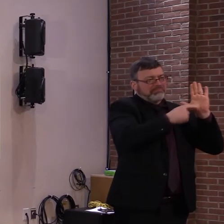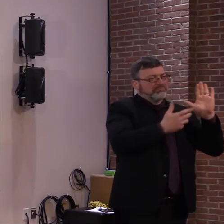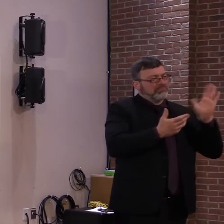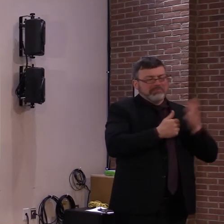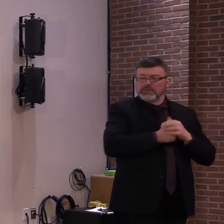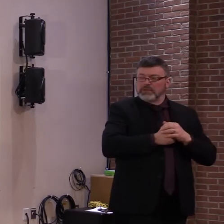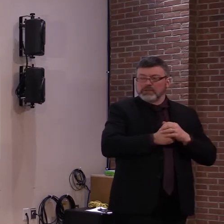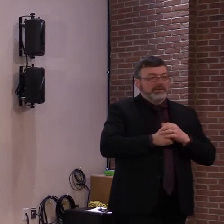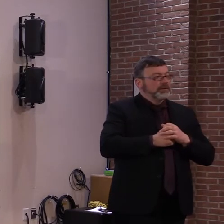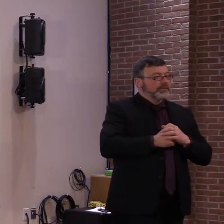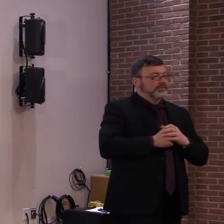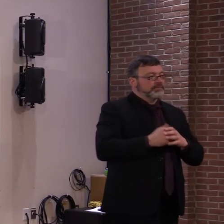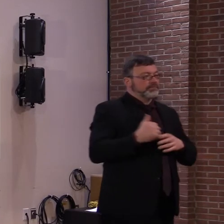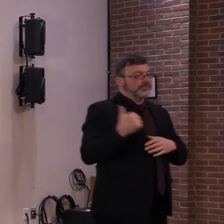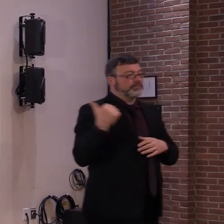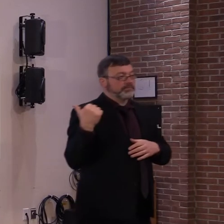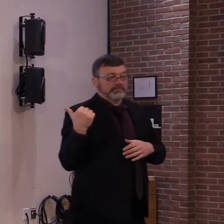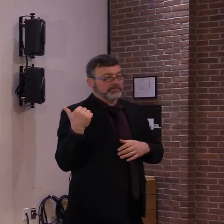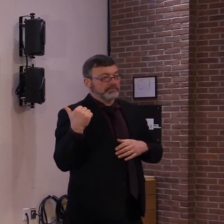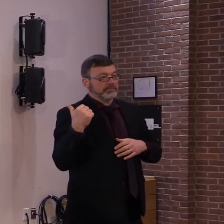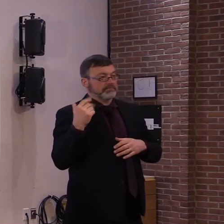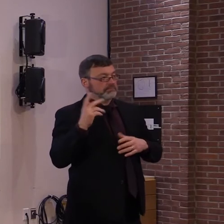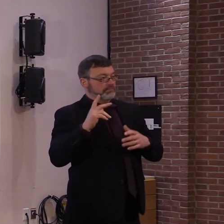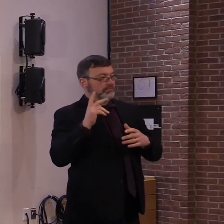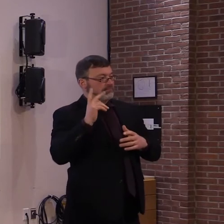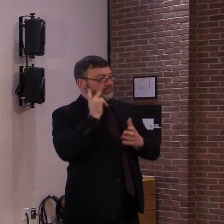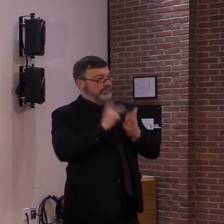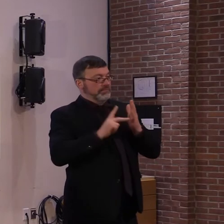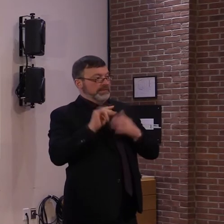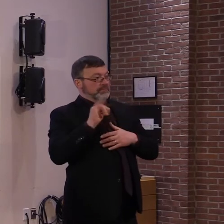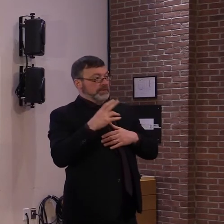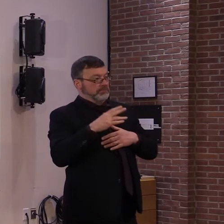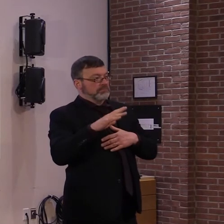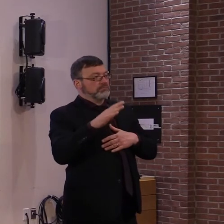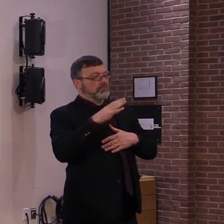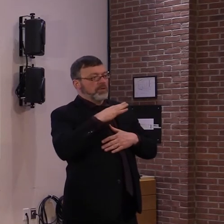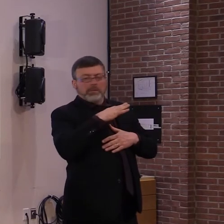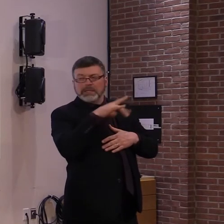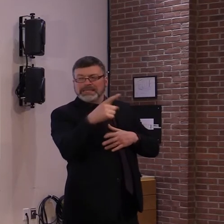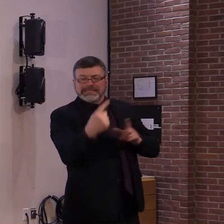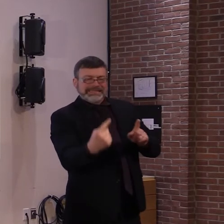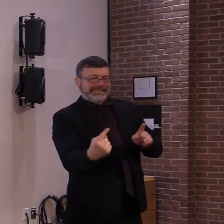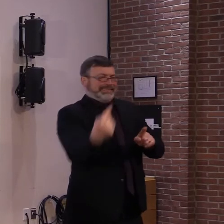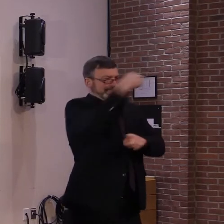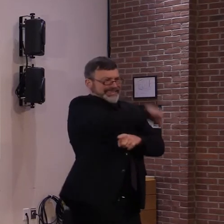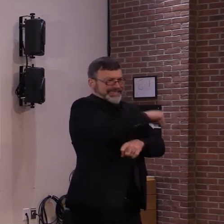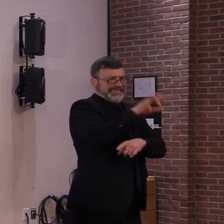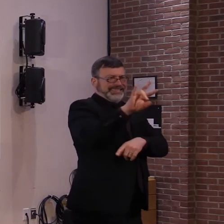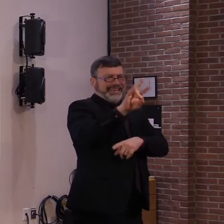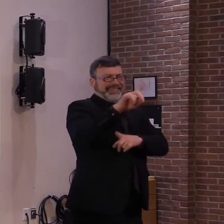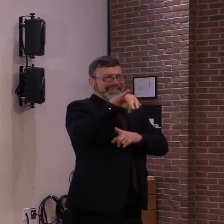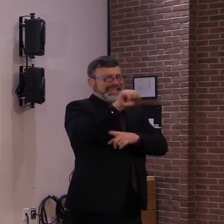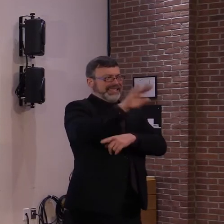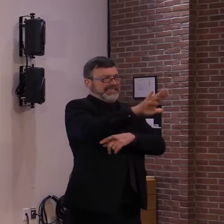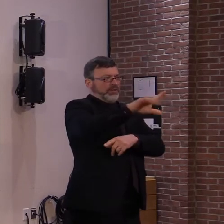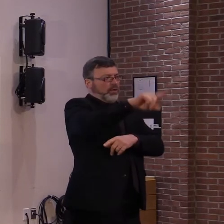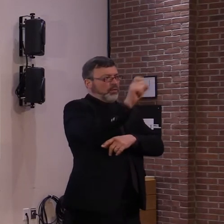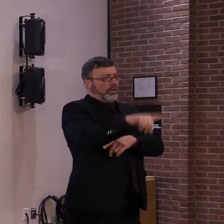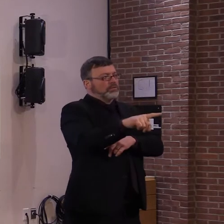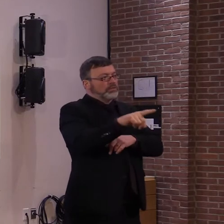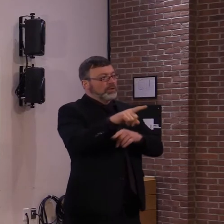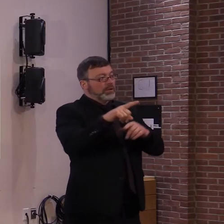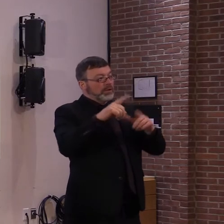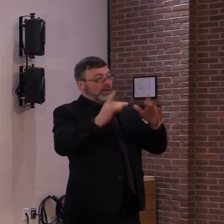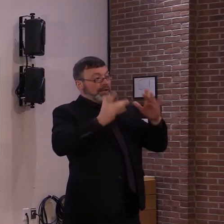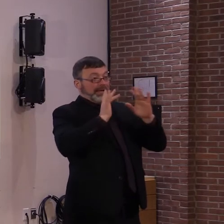to Colin at seven days so I don't get in trouble with my boss. I thought he was referring to the online system, not the total system. I am